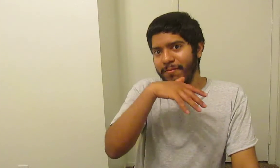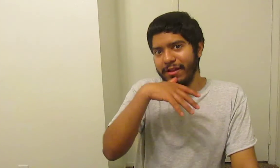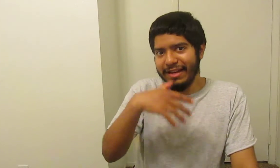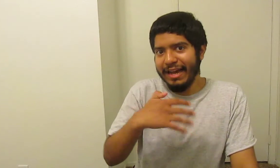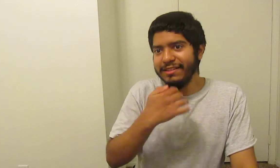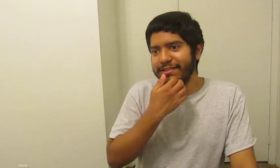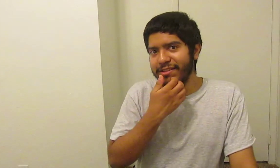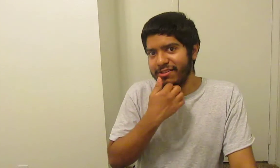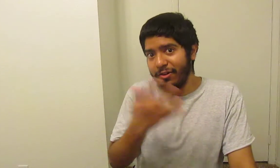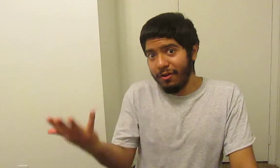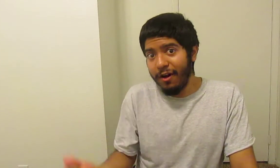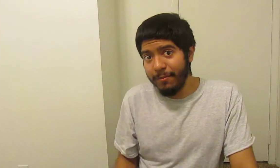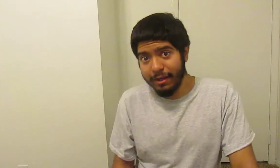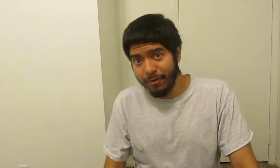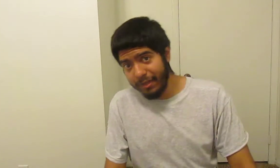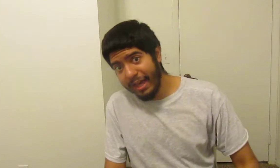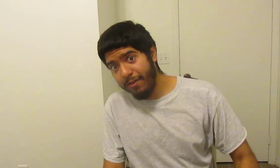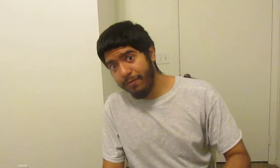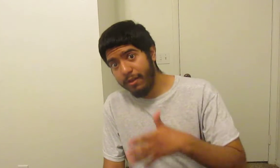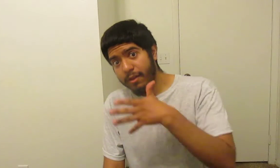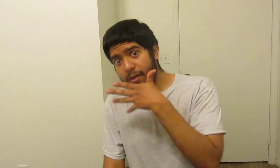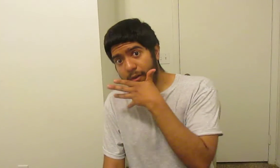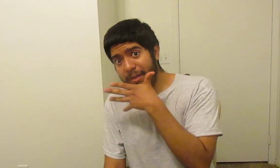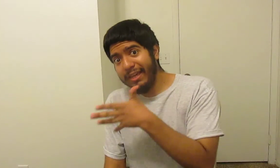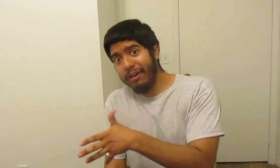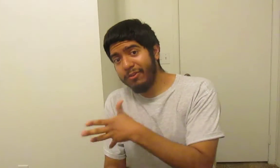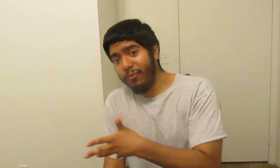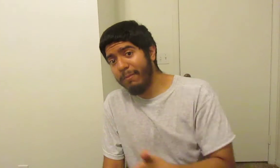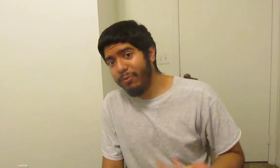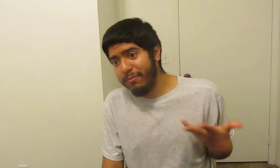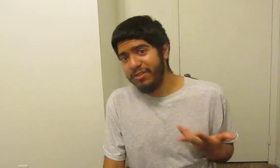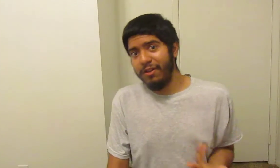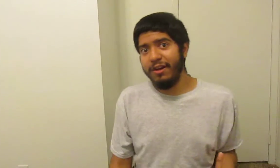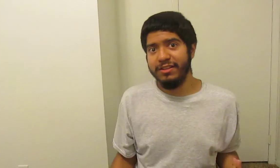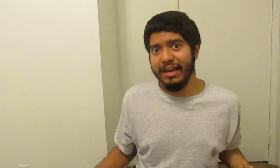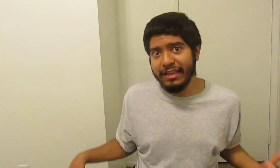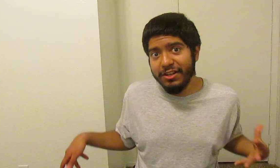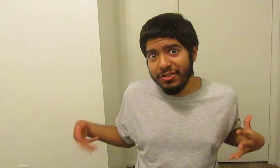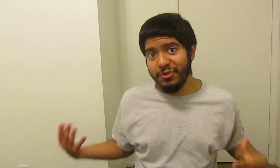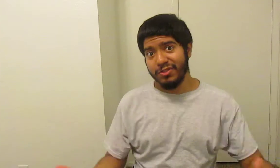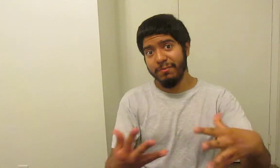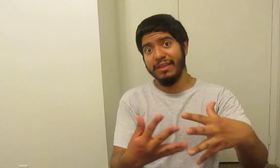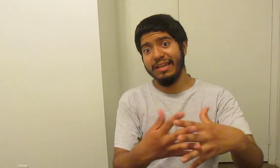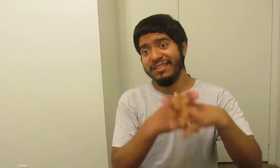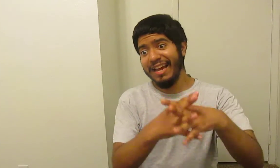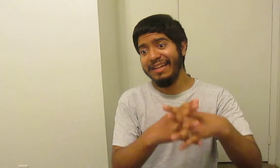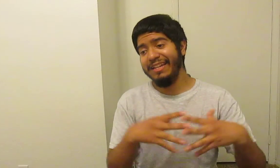nice subtle comedy when you have our main character Robi pretty much tell Hachi that he should do something exciting and